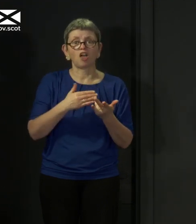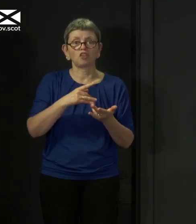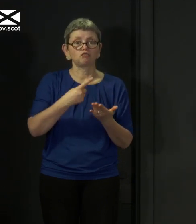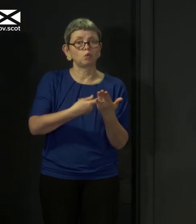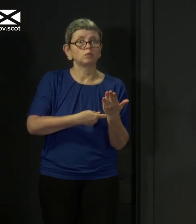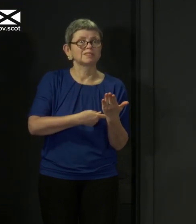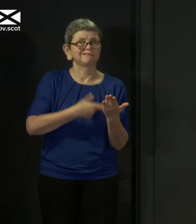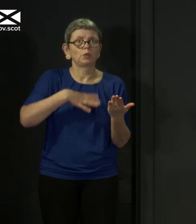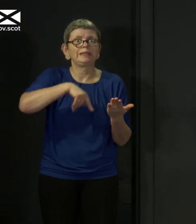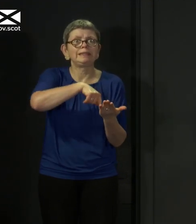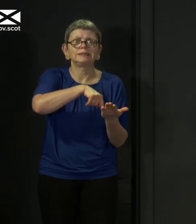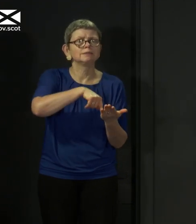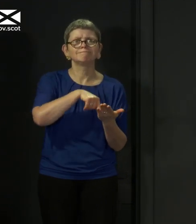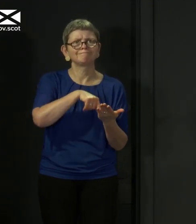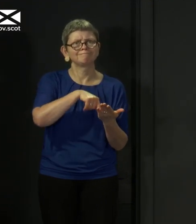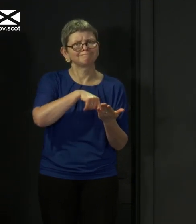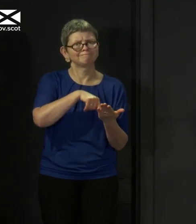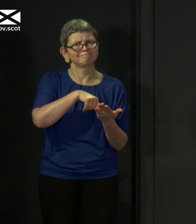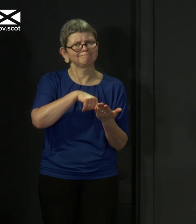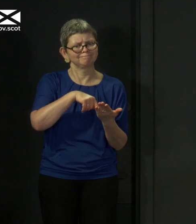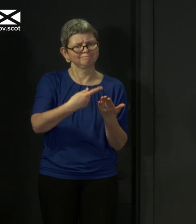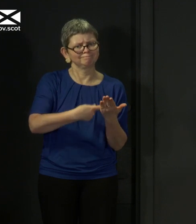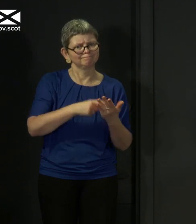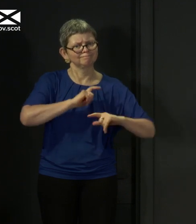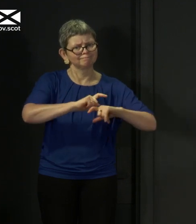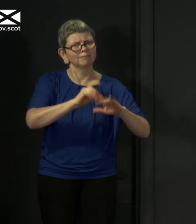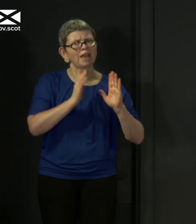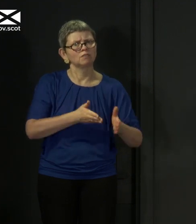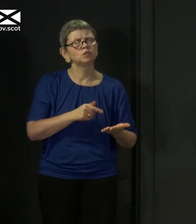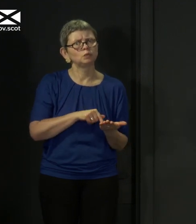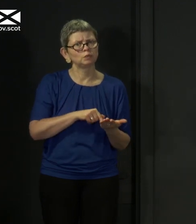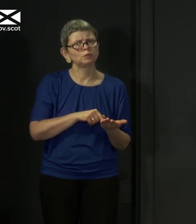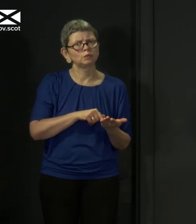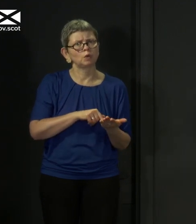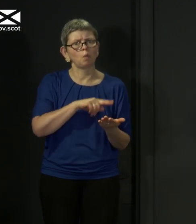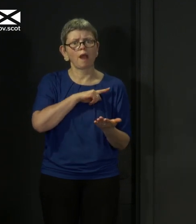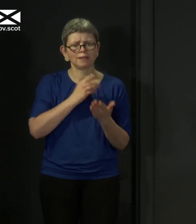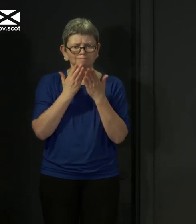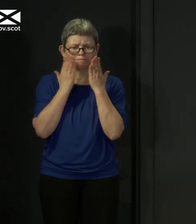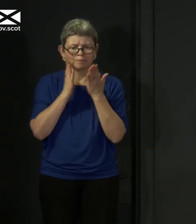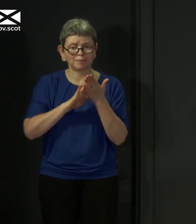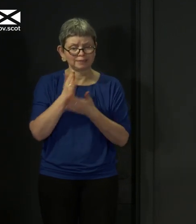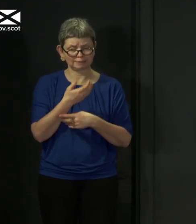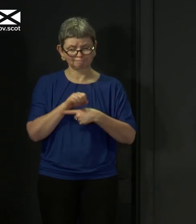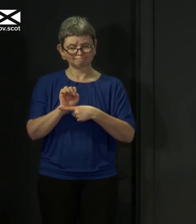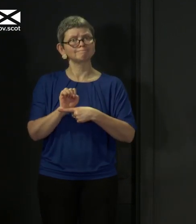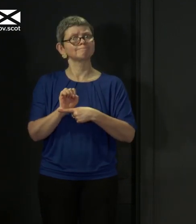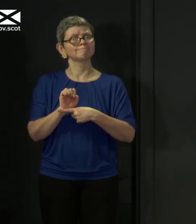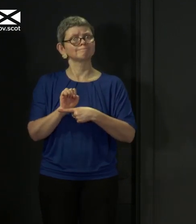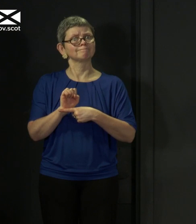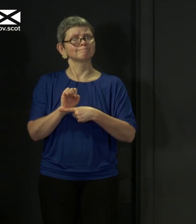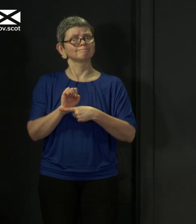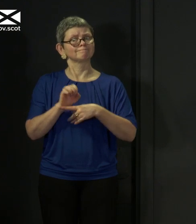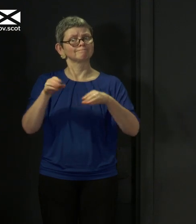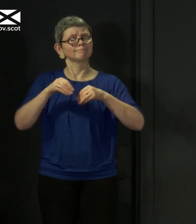right now. And that's really important because it doesn't it doesn't confer enough protection or the certainty of enough protection